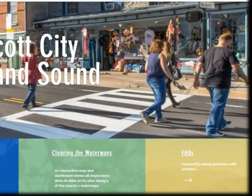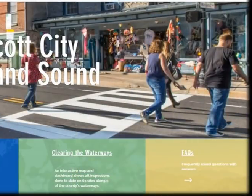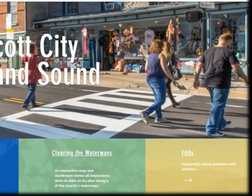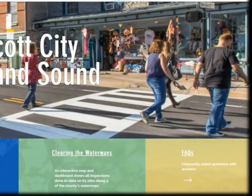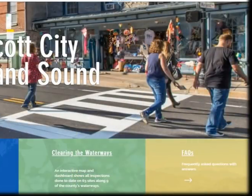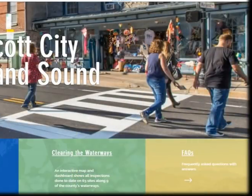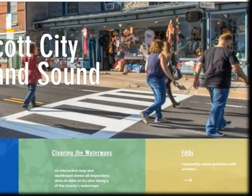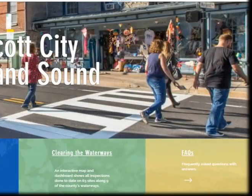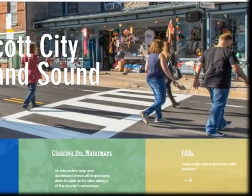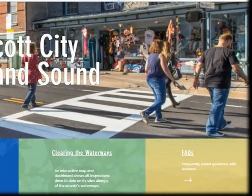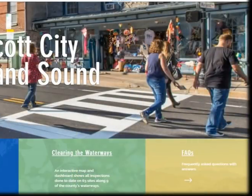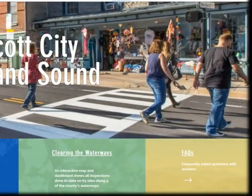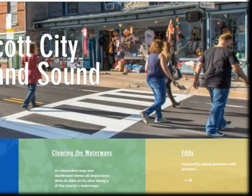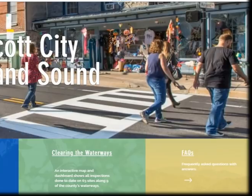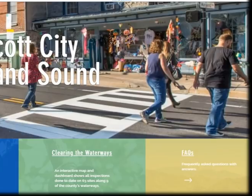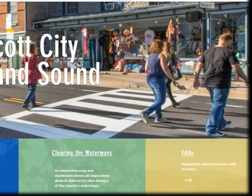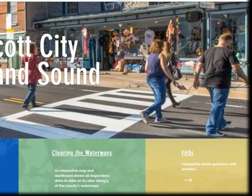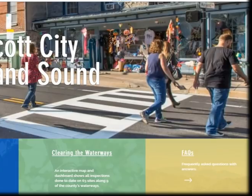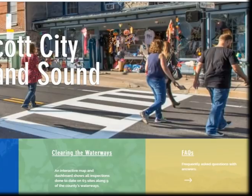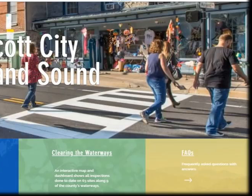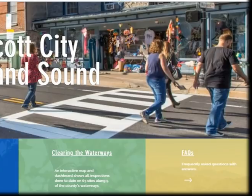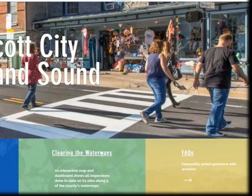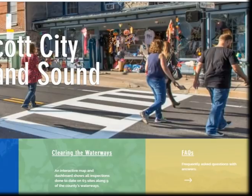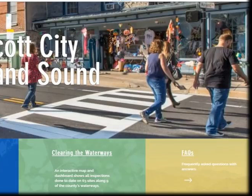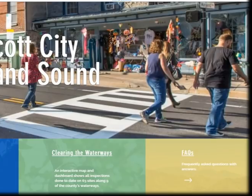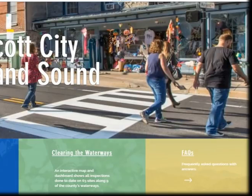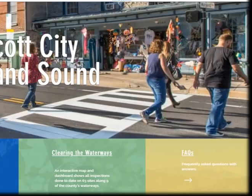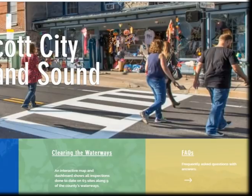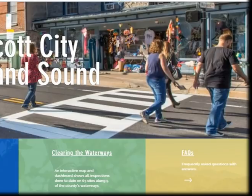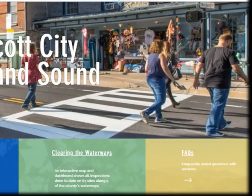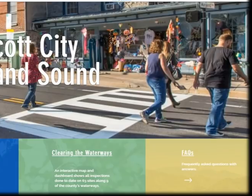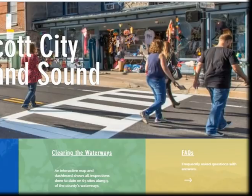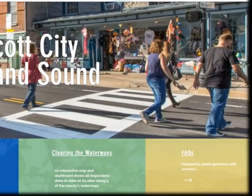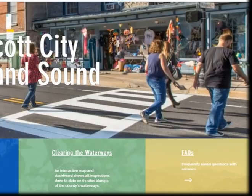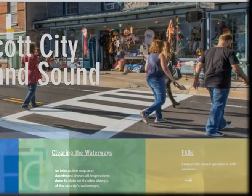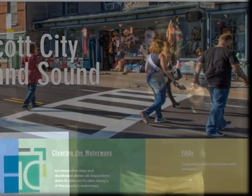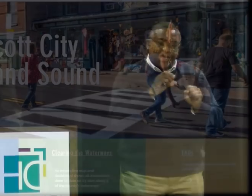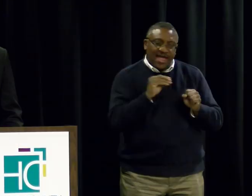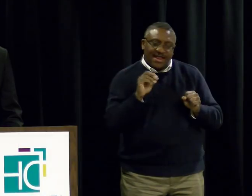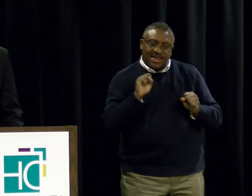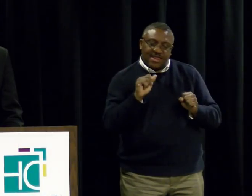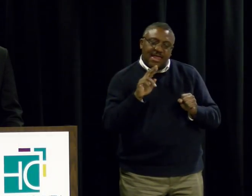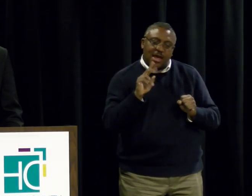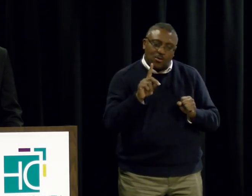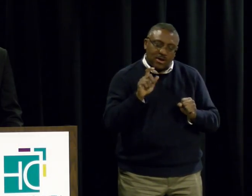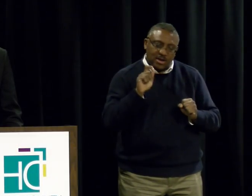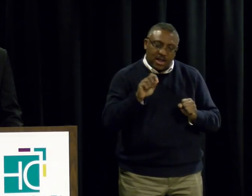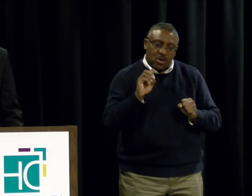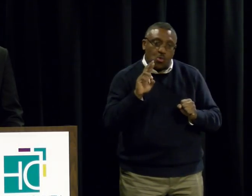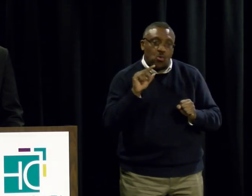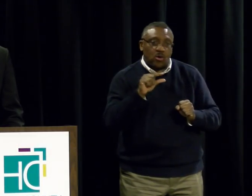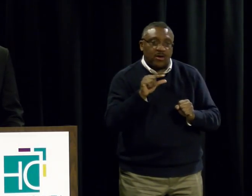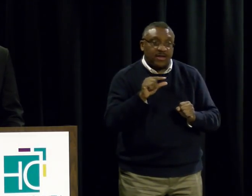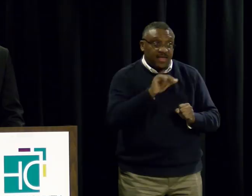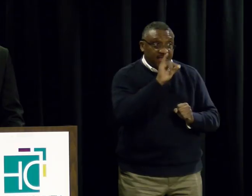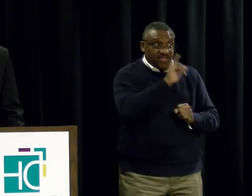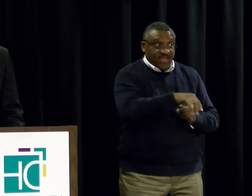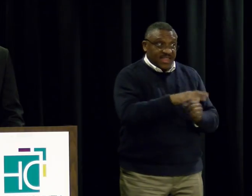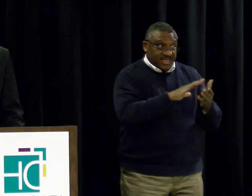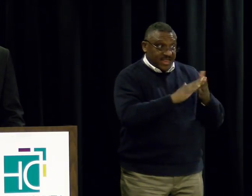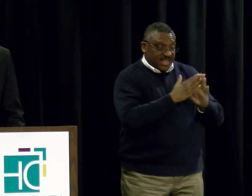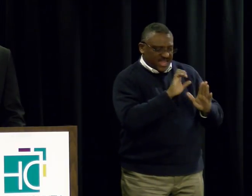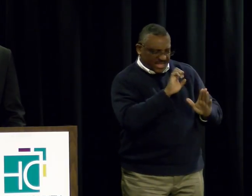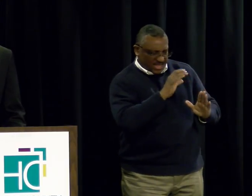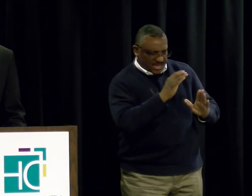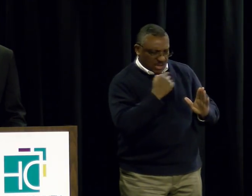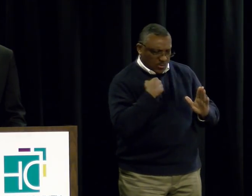ecsafeandsound.org. And as we rebuild and preserve Ellicott City, our